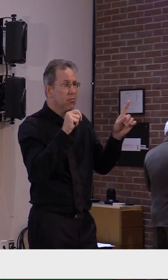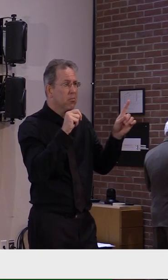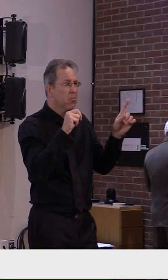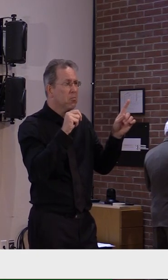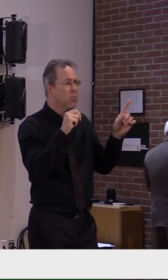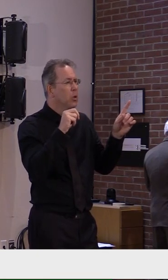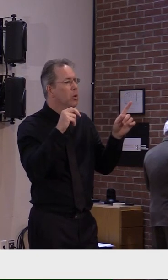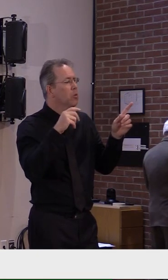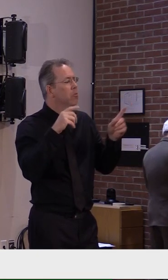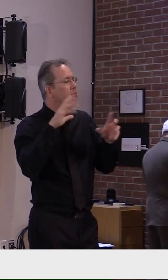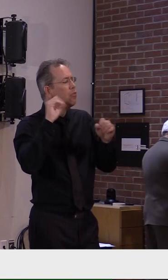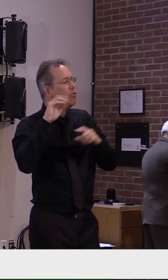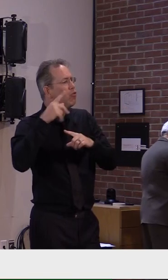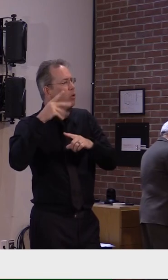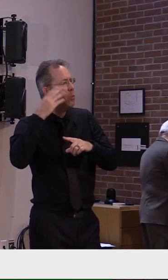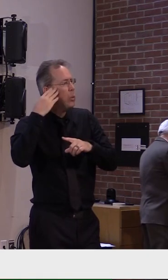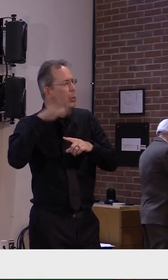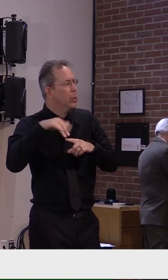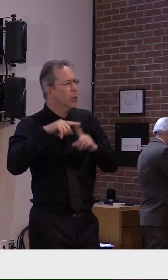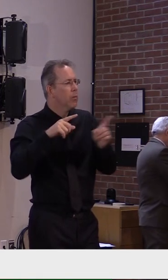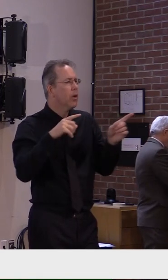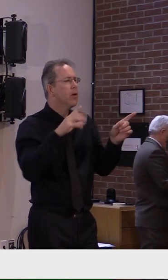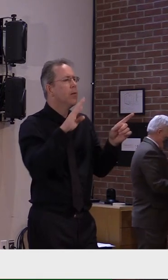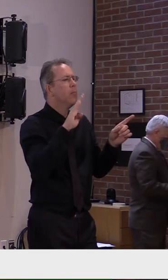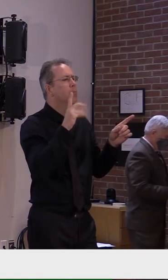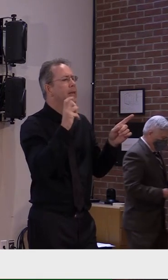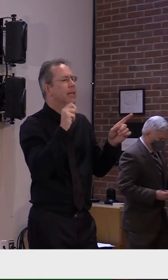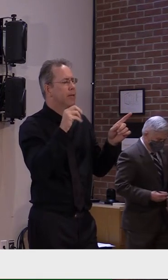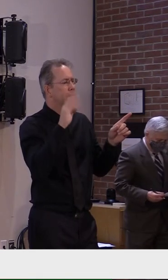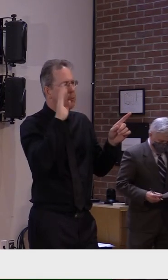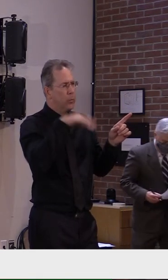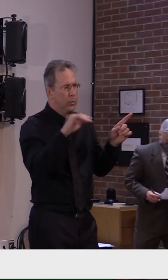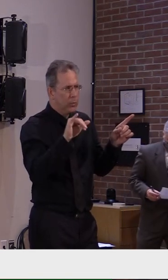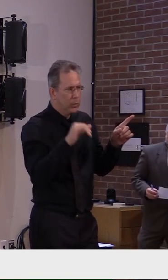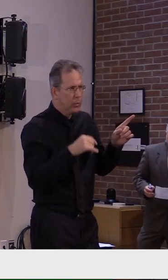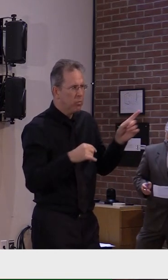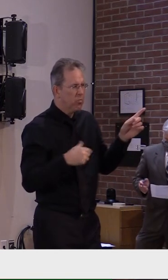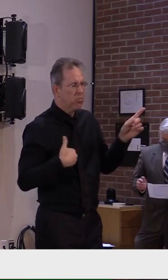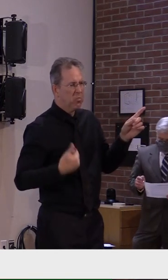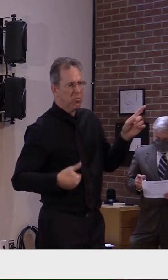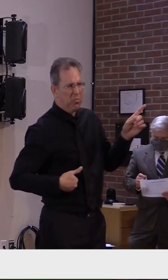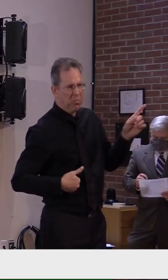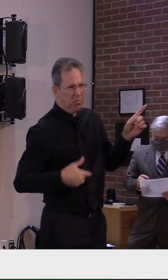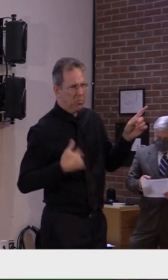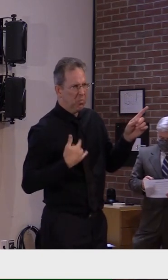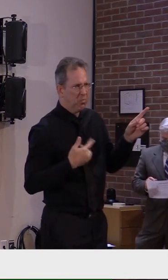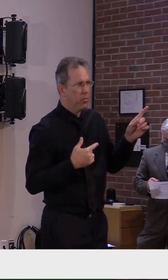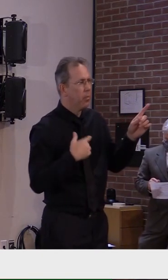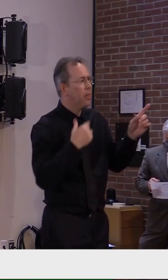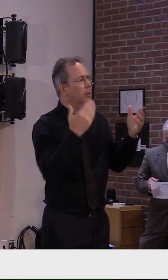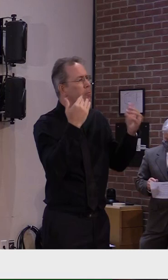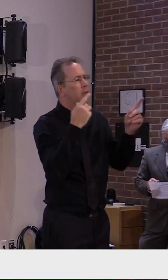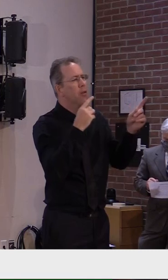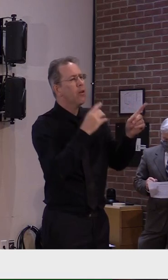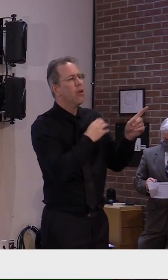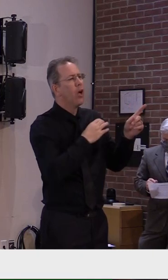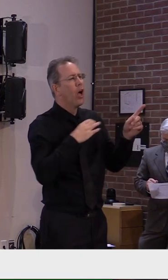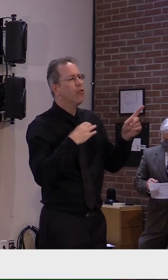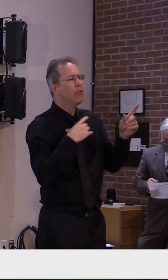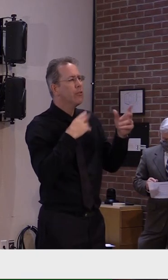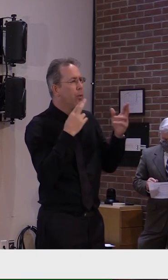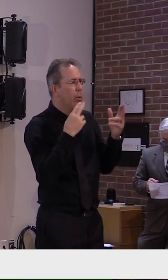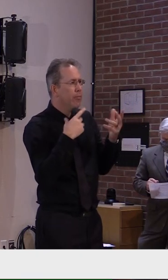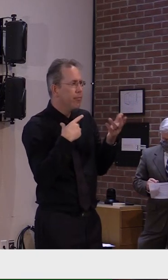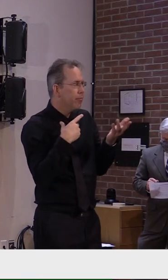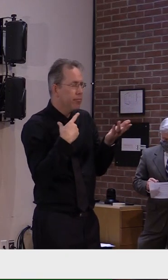there is still a little bit of hope. I've spoken to some of the congressional delegation about this. There's still some hope that